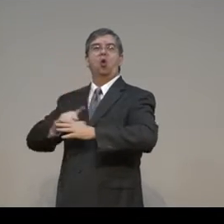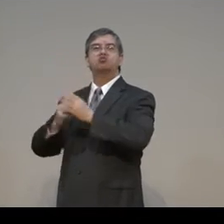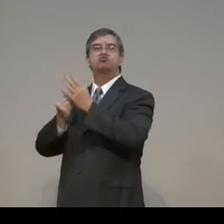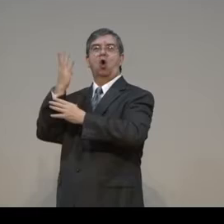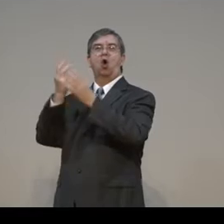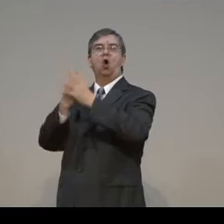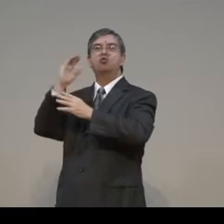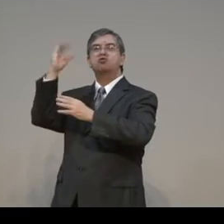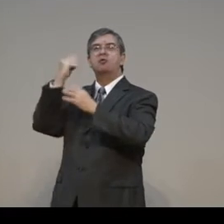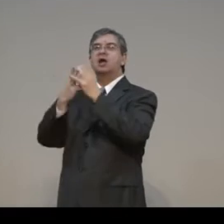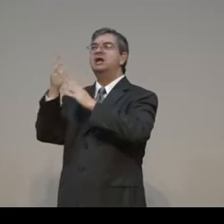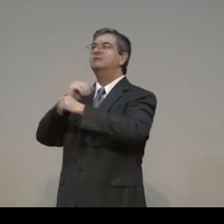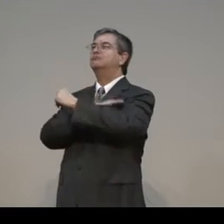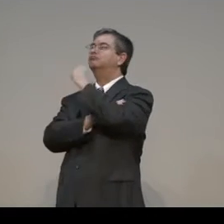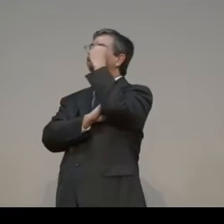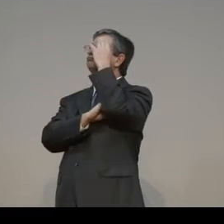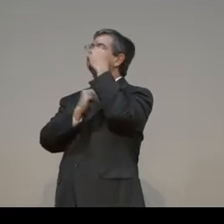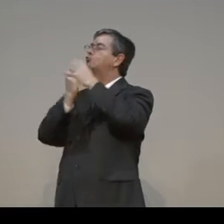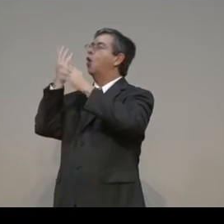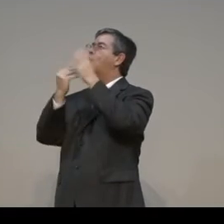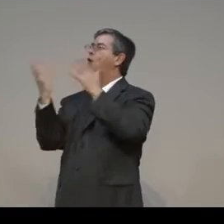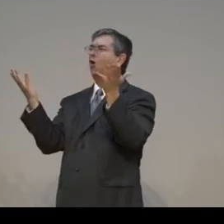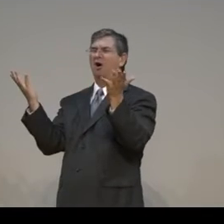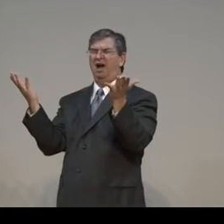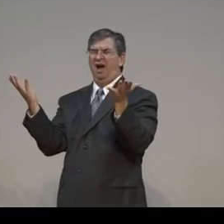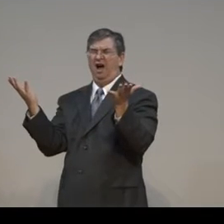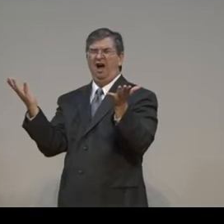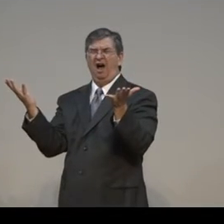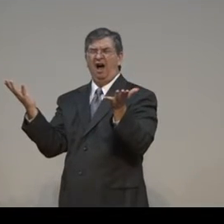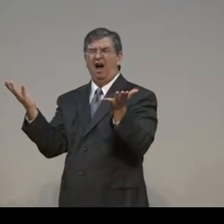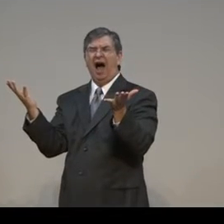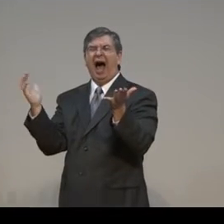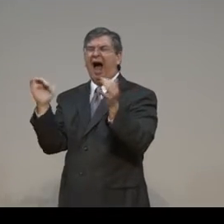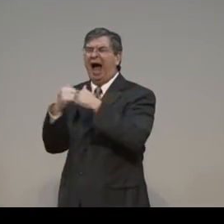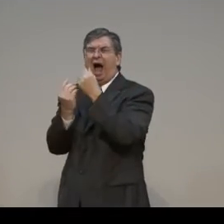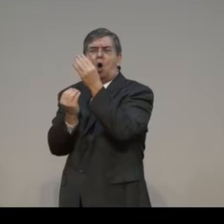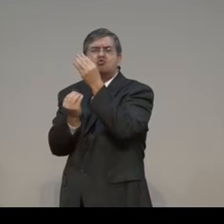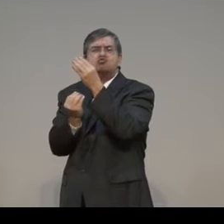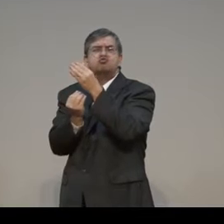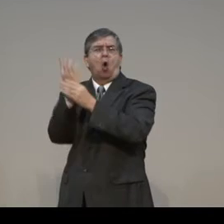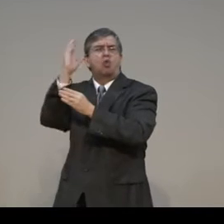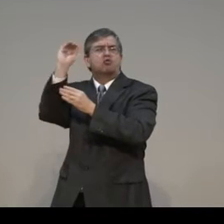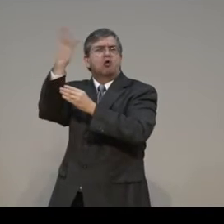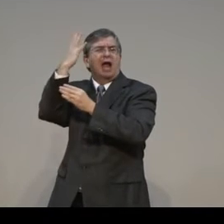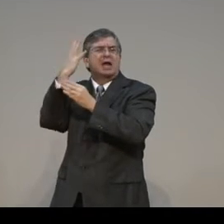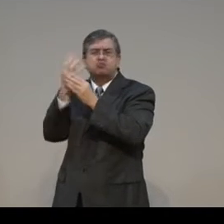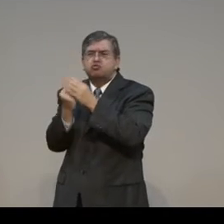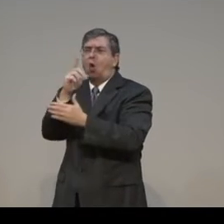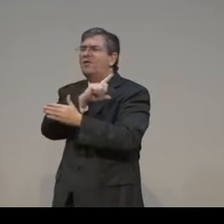in people who think that they can dismiss it and grow in the Lord themselves, How do you grow